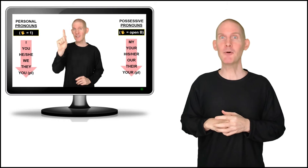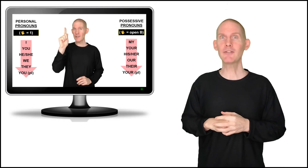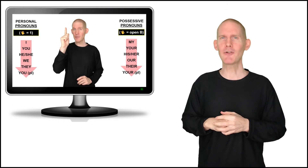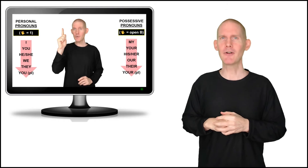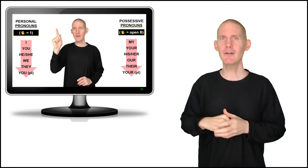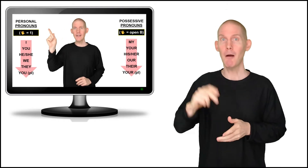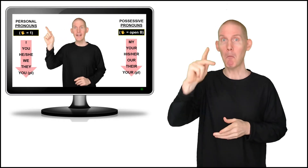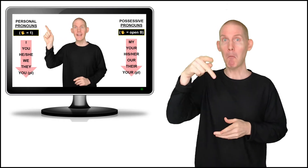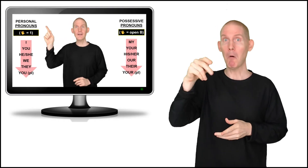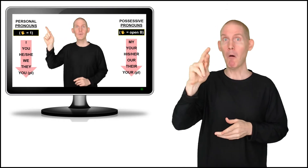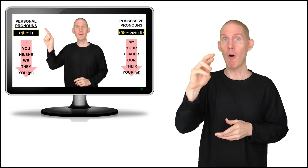going to learn...